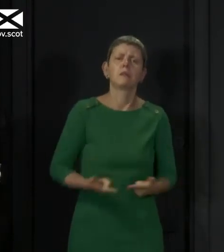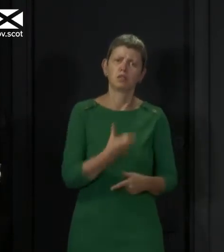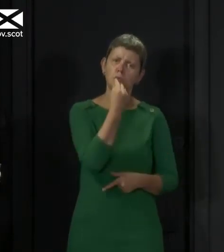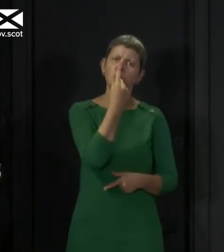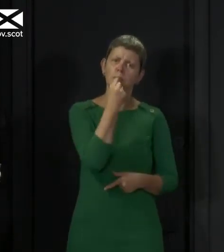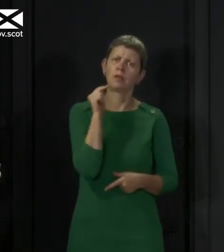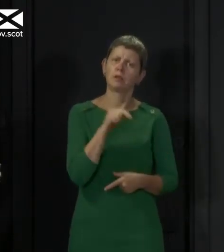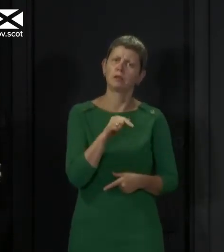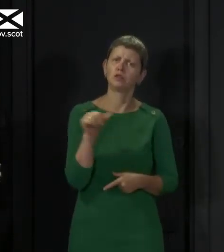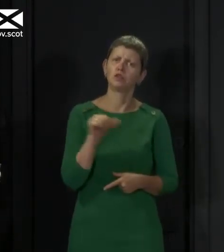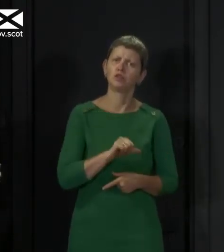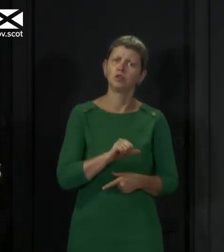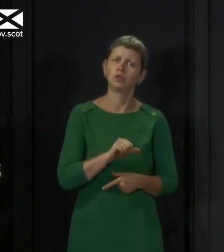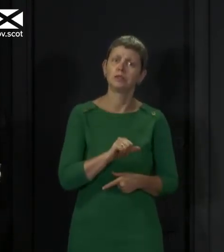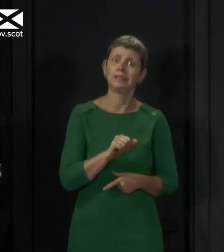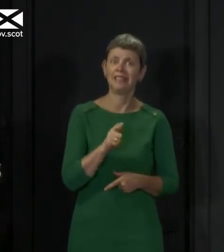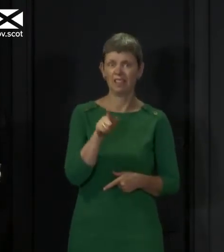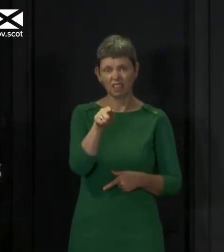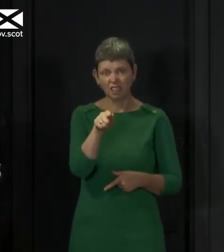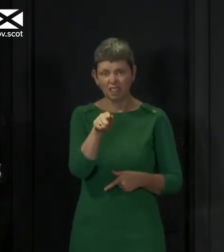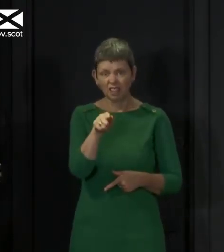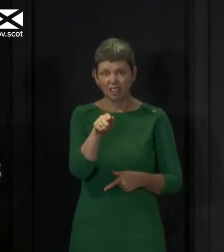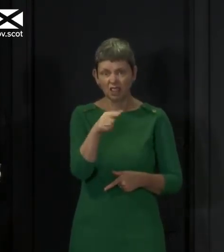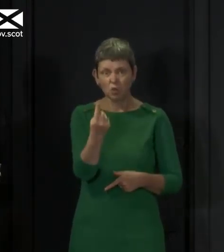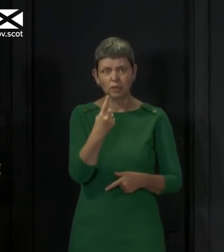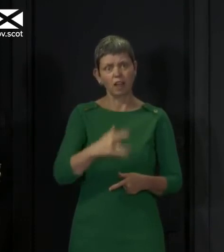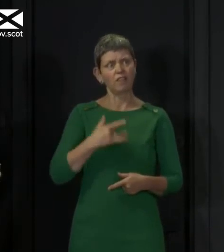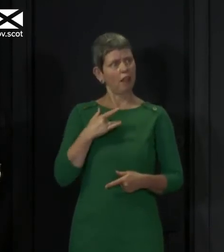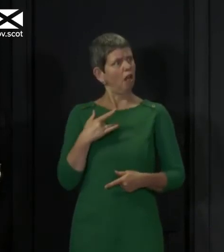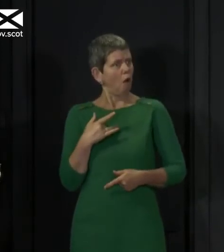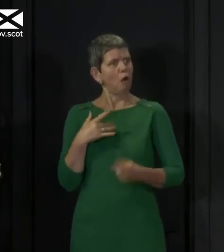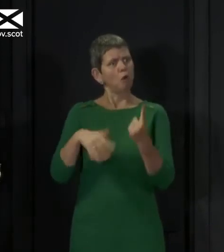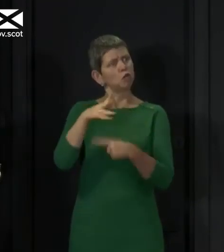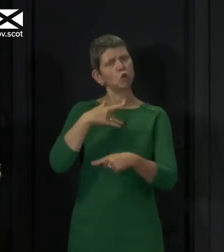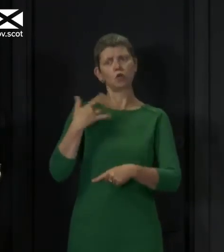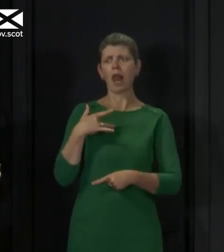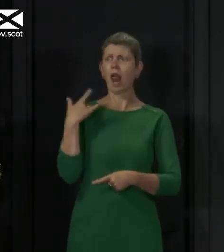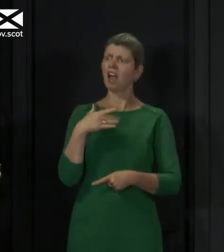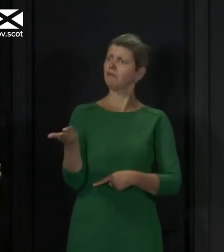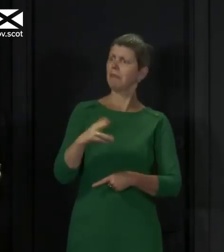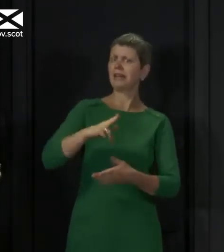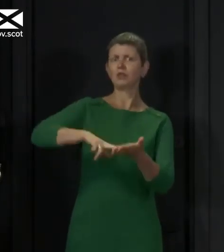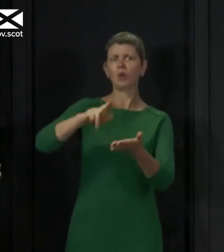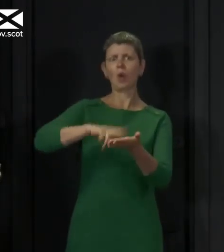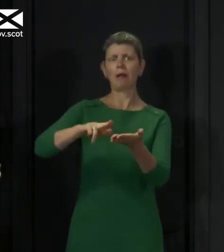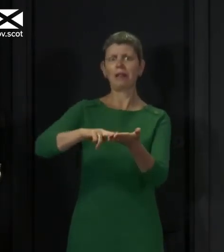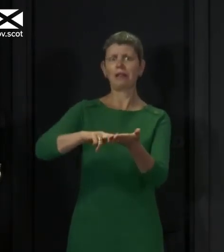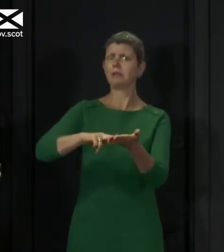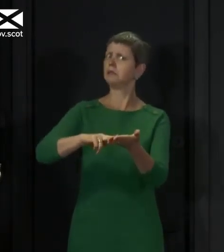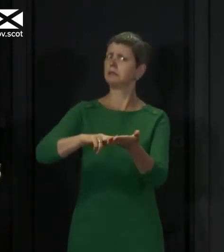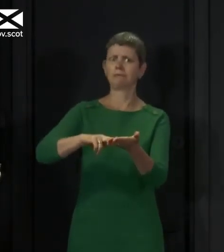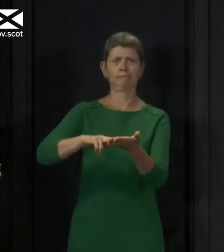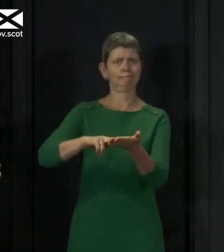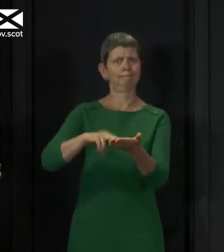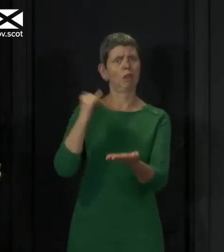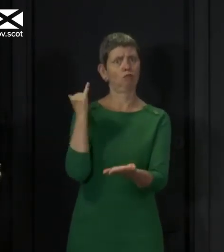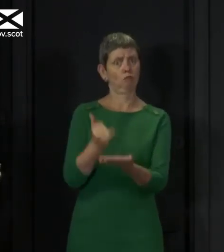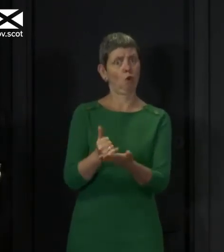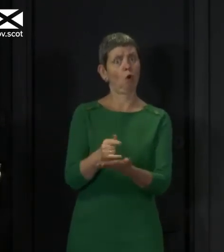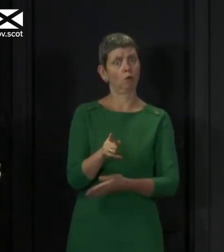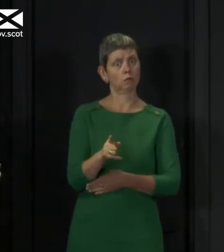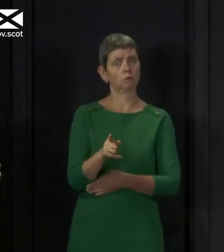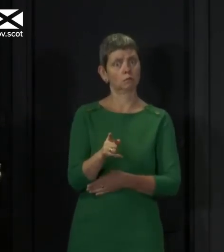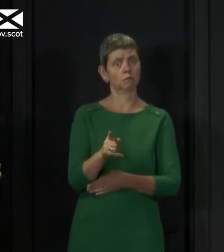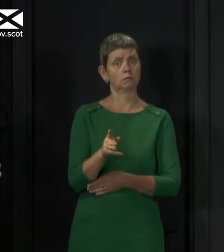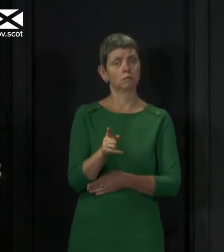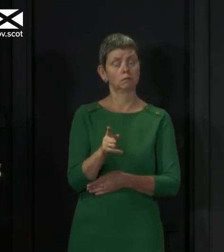Basically, if you start to feel that your social life is returning to normal, that's not a good sign right now. And that message